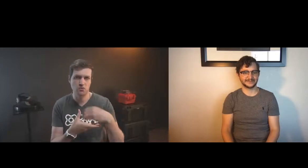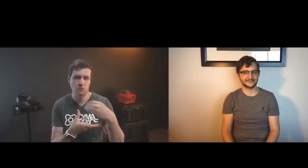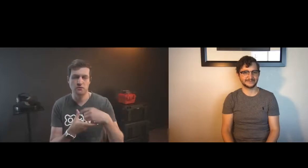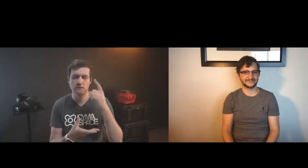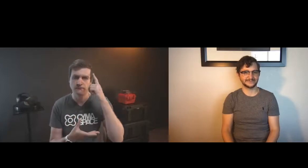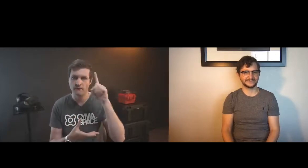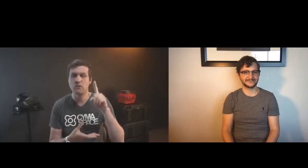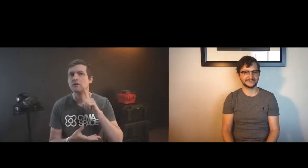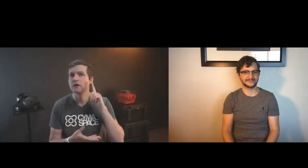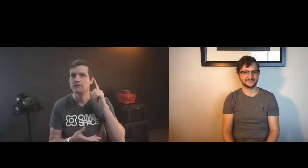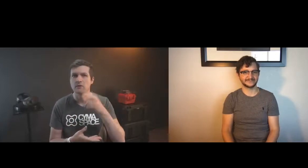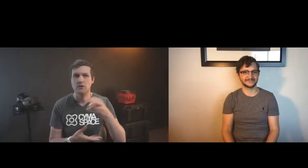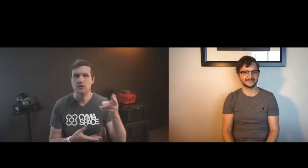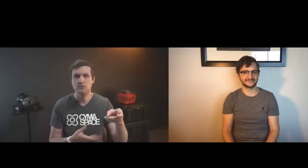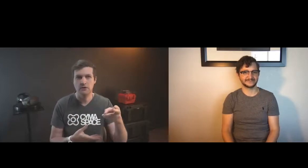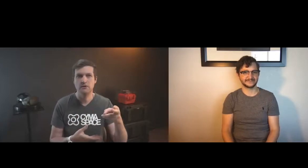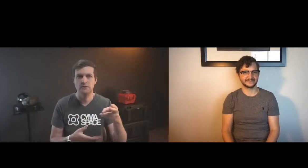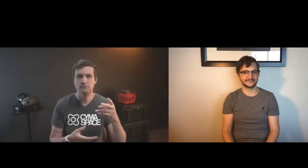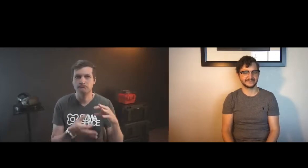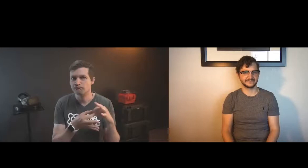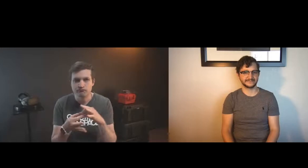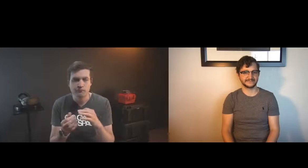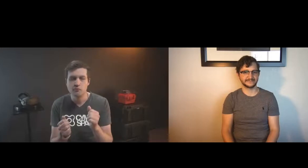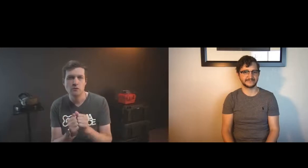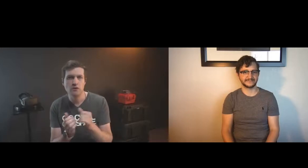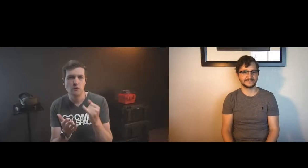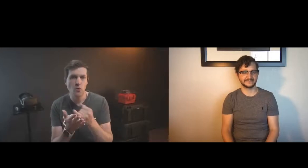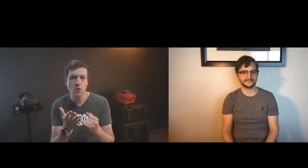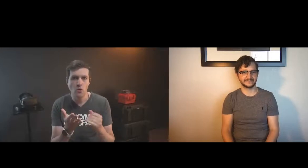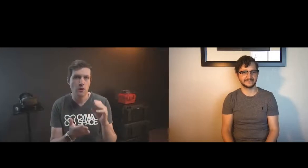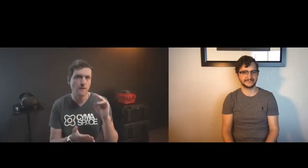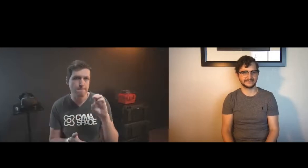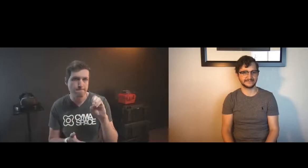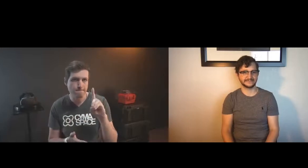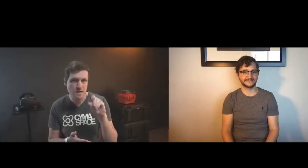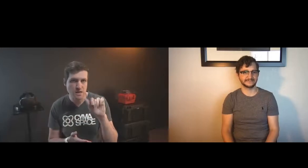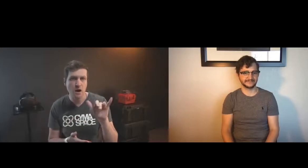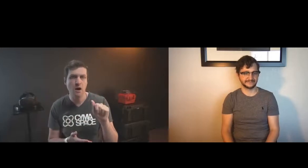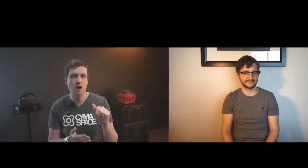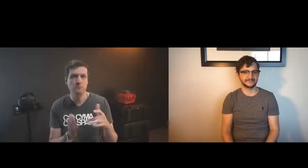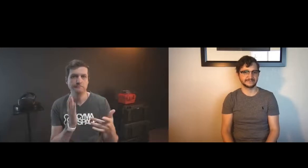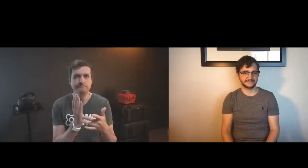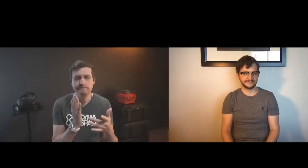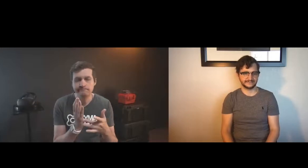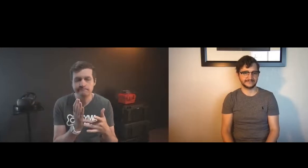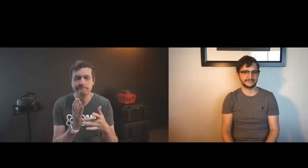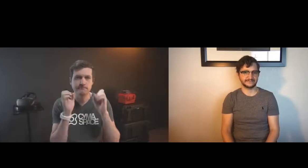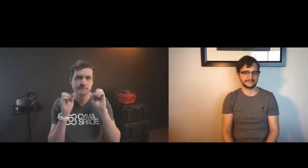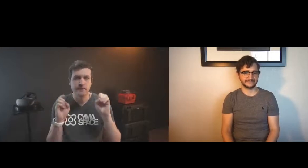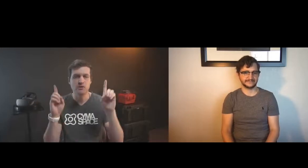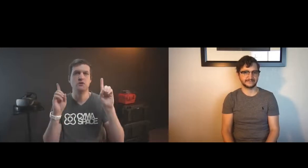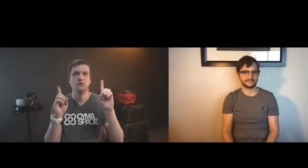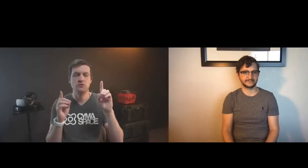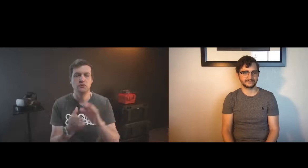our goal is to make sure that deaf and hard of hearing people are included in the art and media space